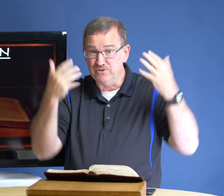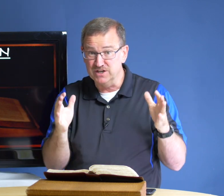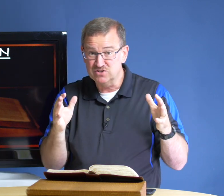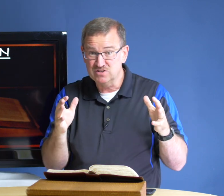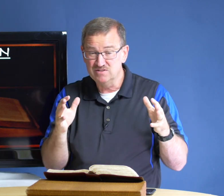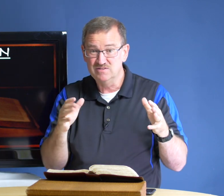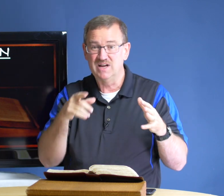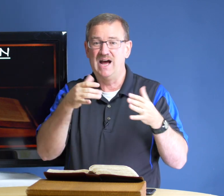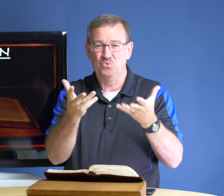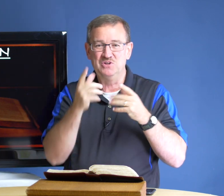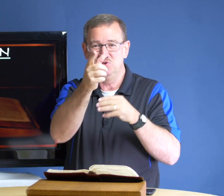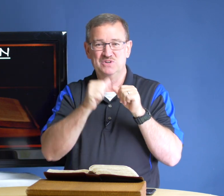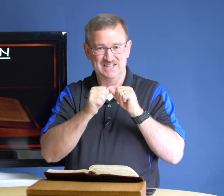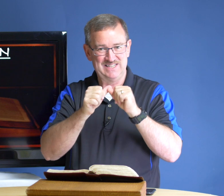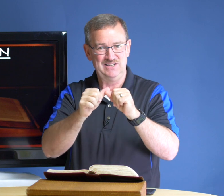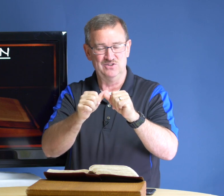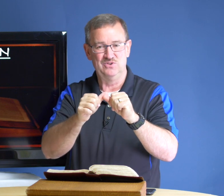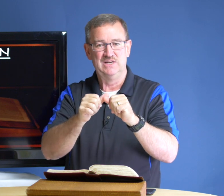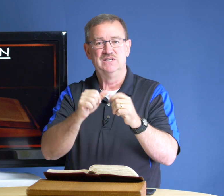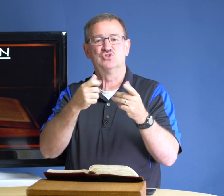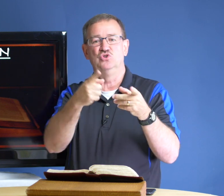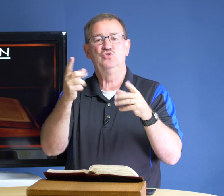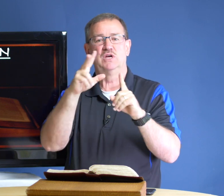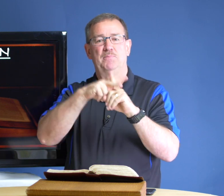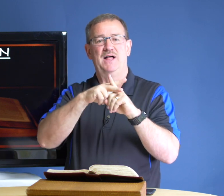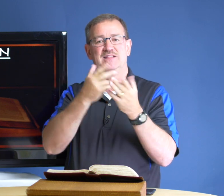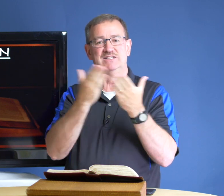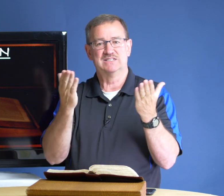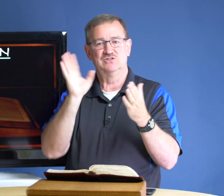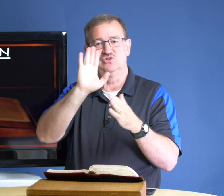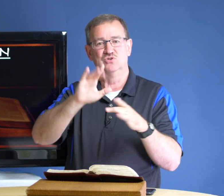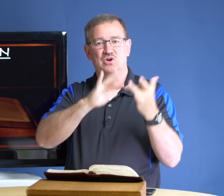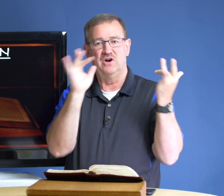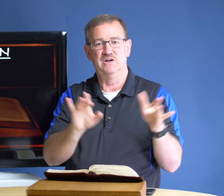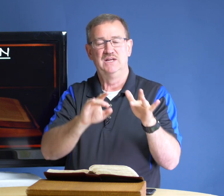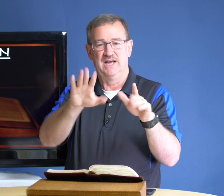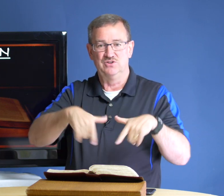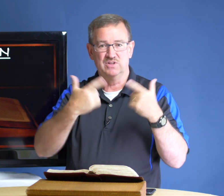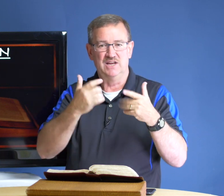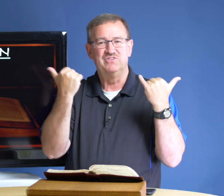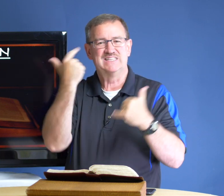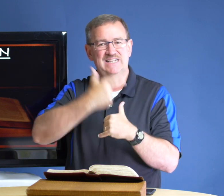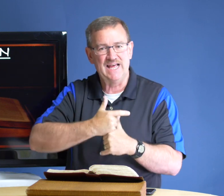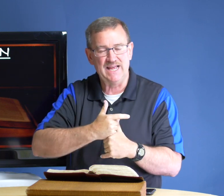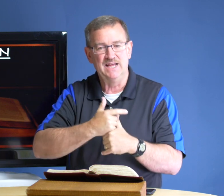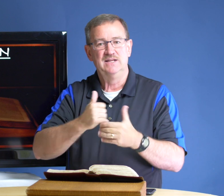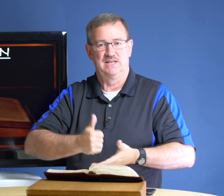finished i want you to continue so you can apply these things to your heart and your life today to